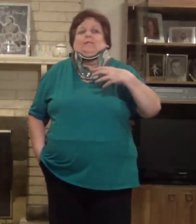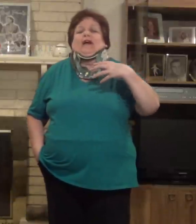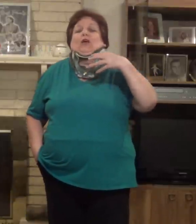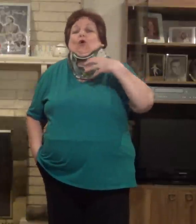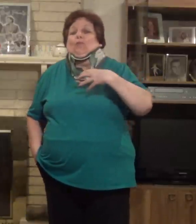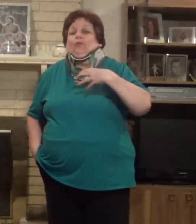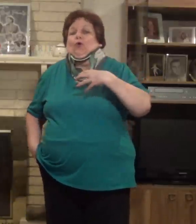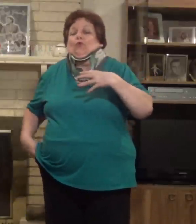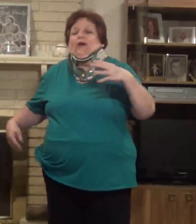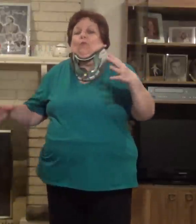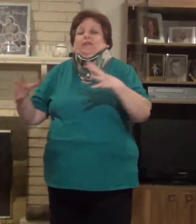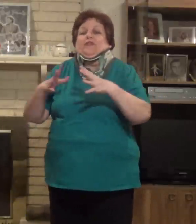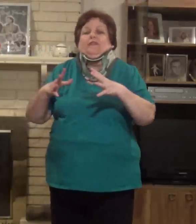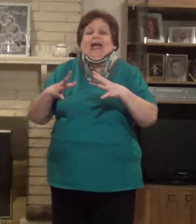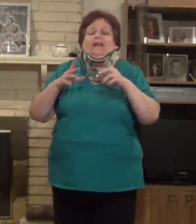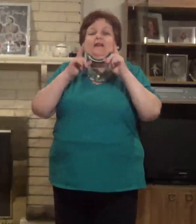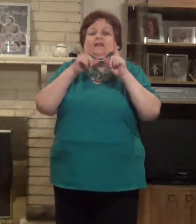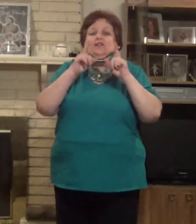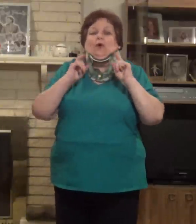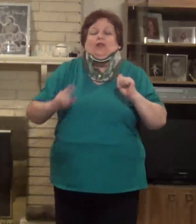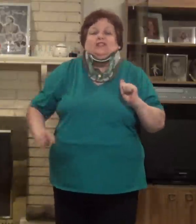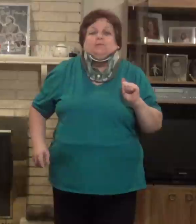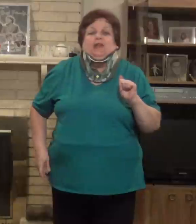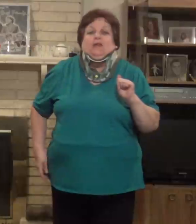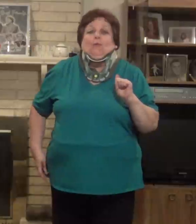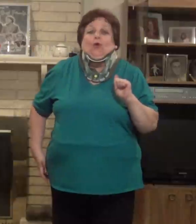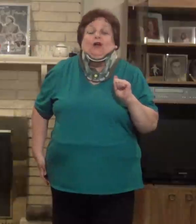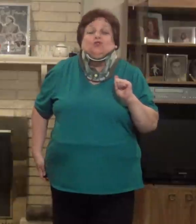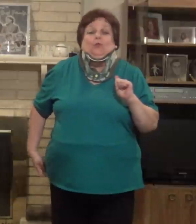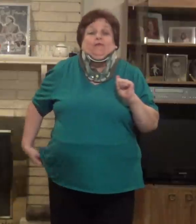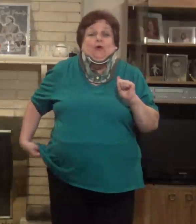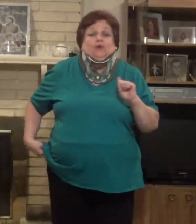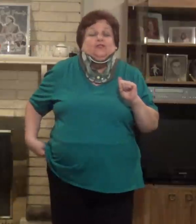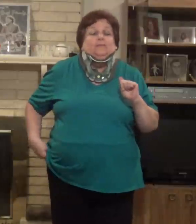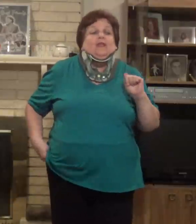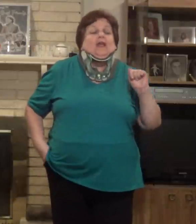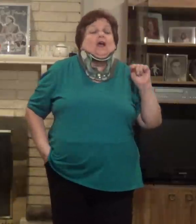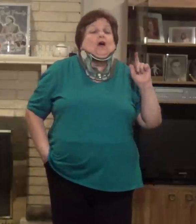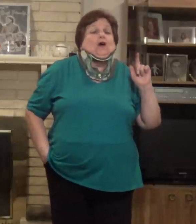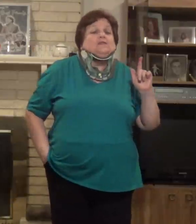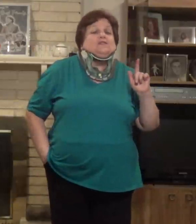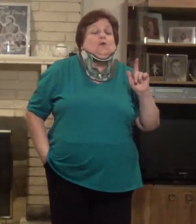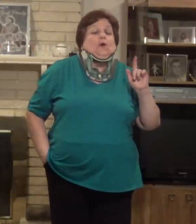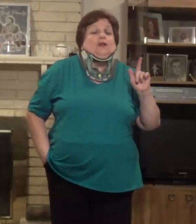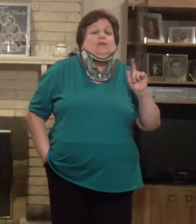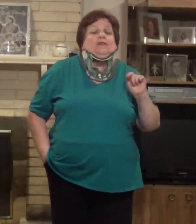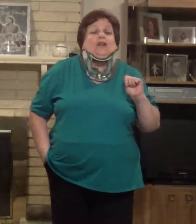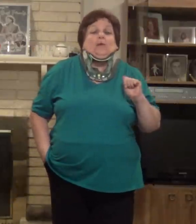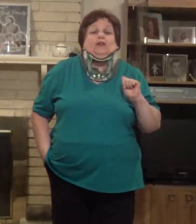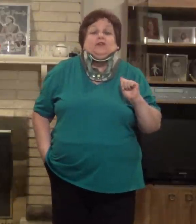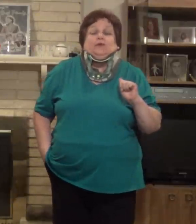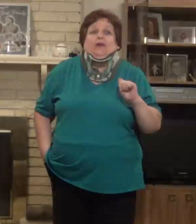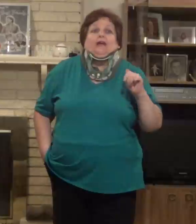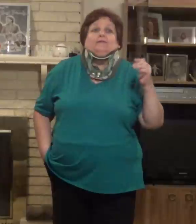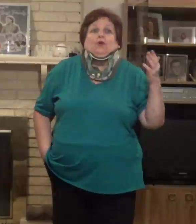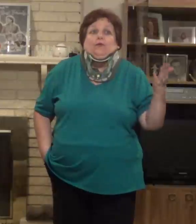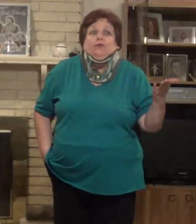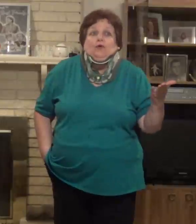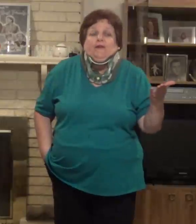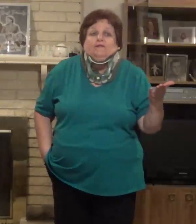my own program within that. So I'll explain it more October 1st. Also, one other thing I want to do, and I don't know if I've